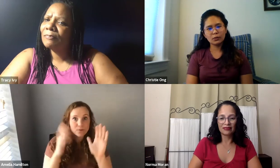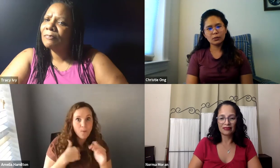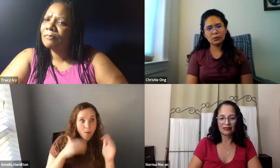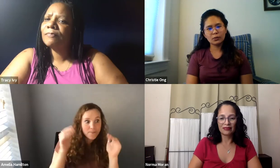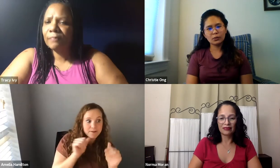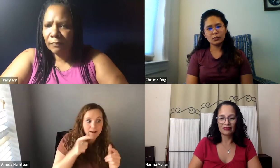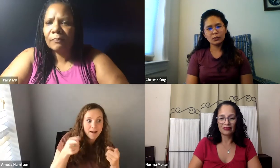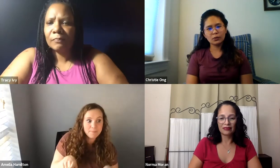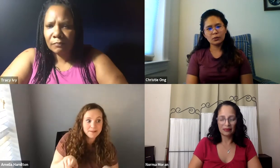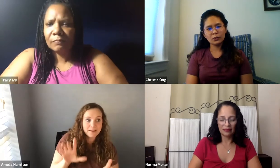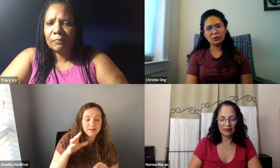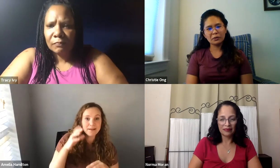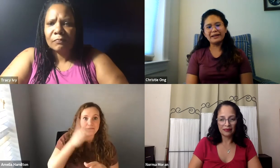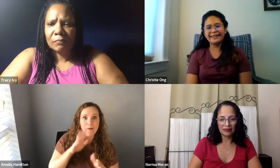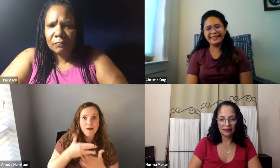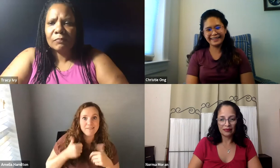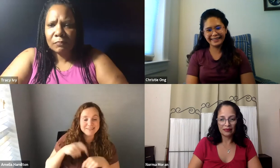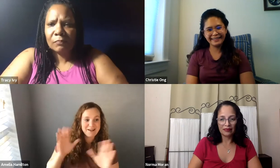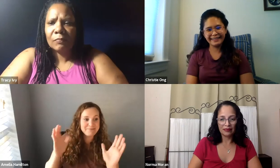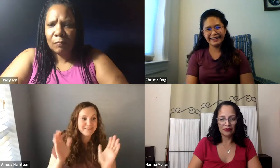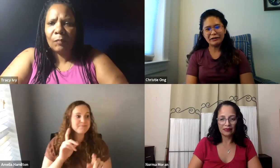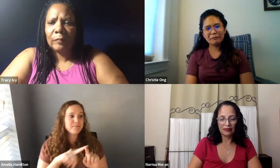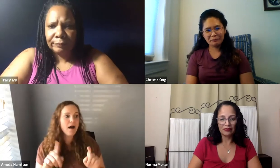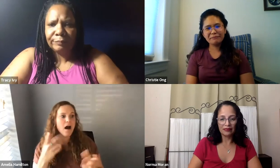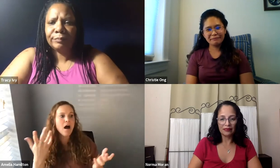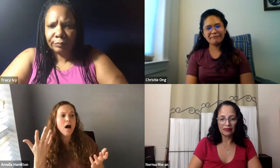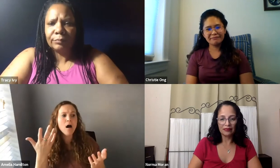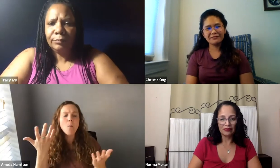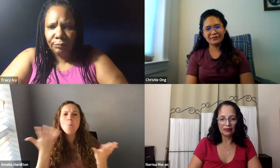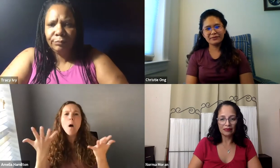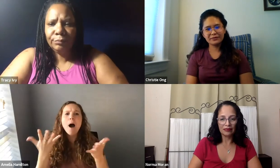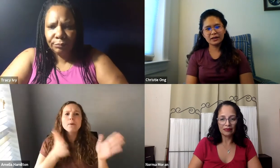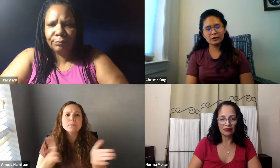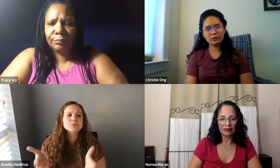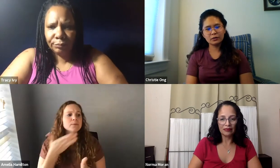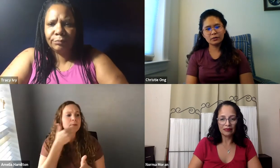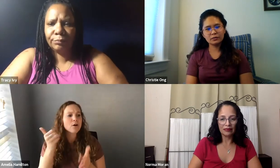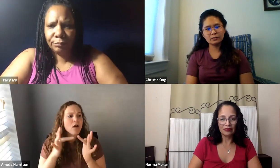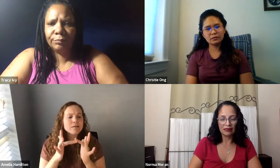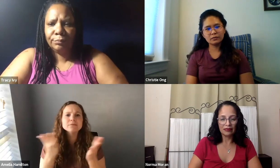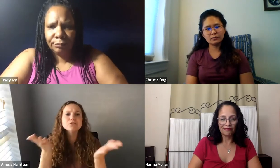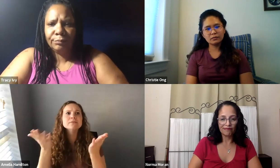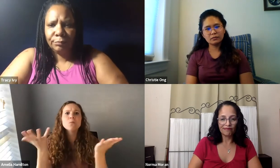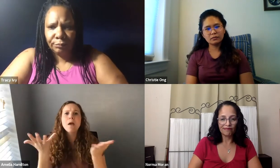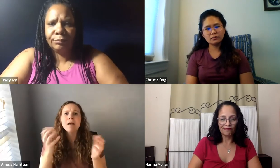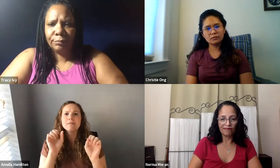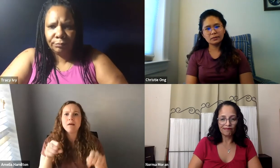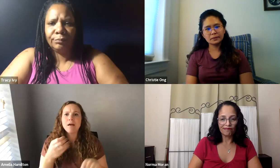another pandemic, which we're hoping won't happen in our lifetime, but what sort of better